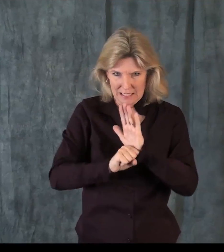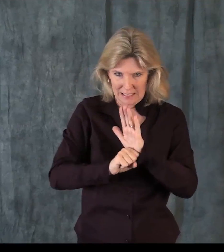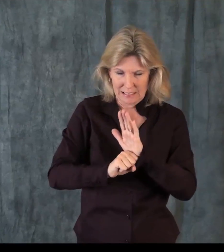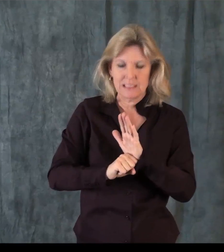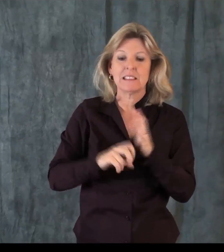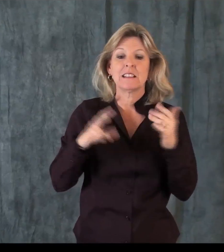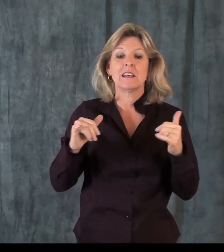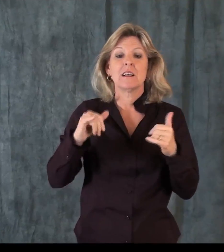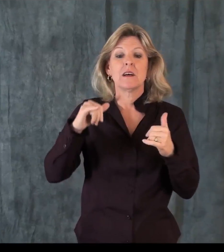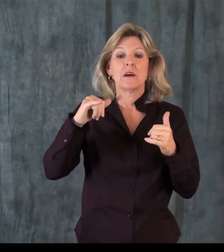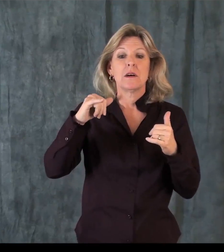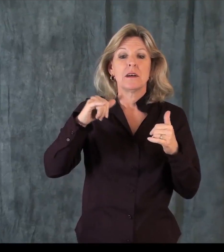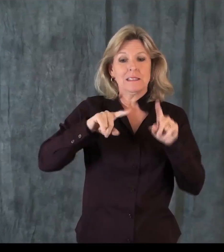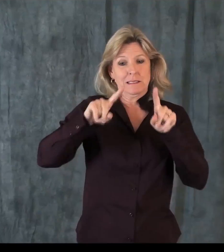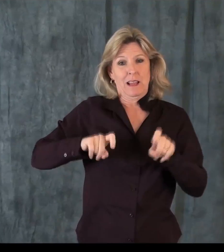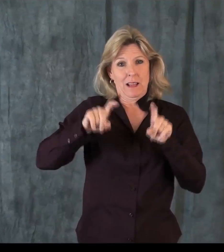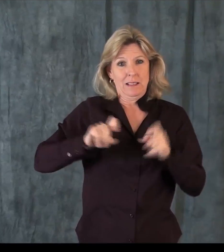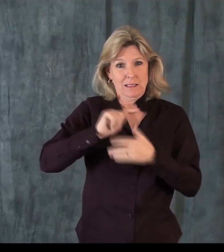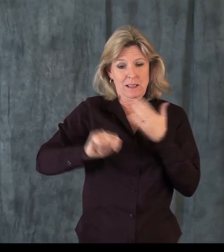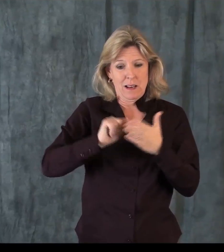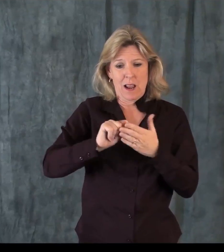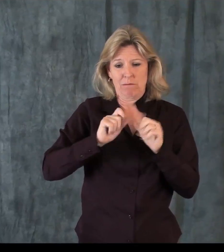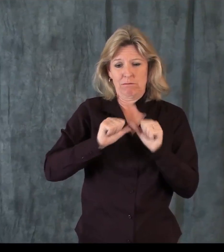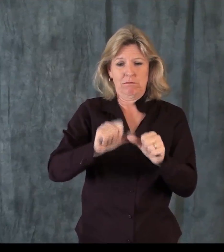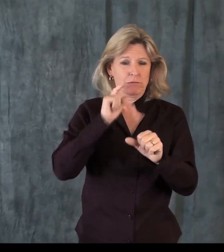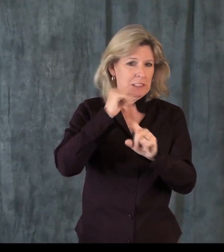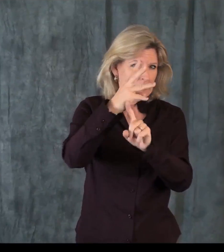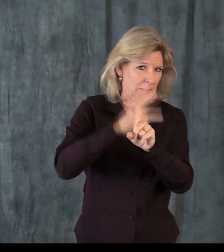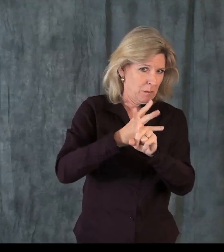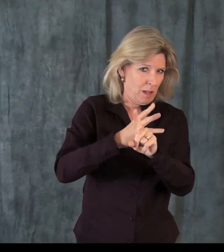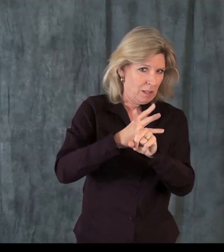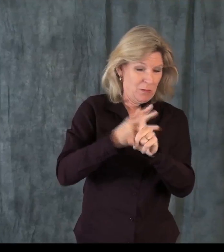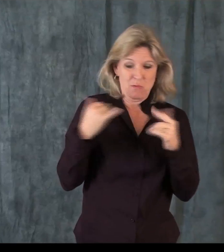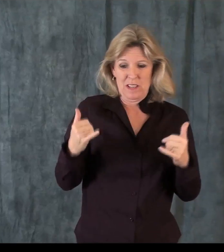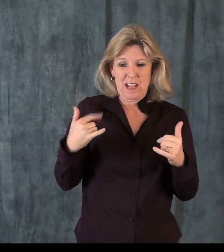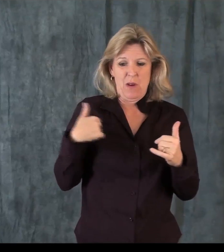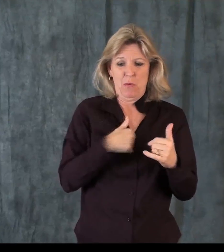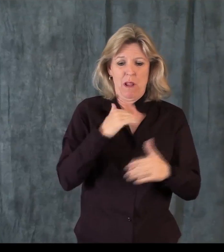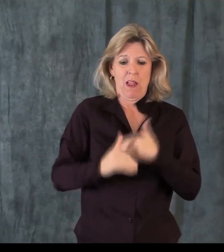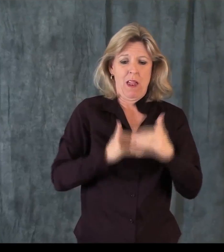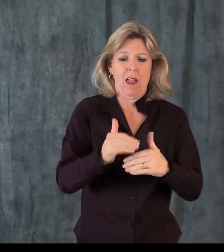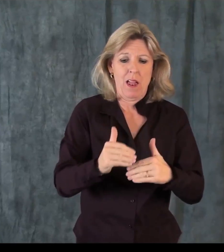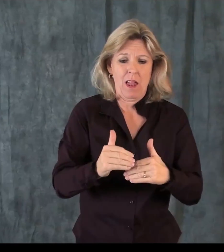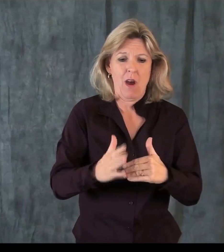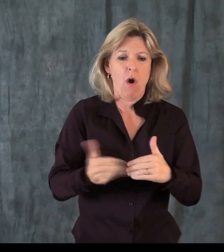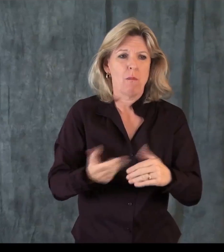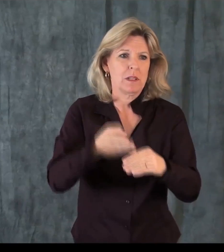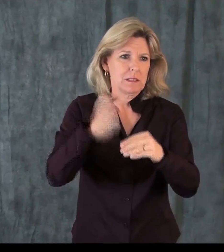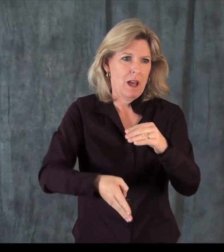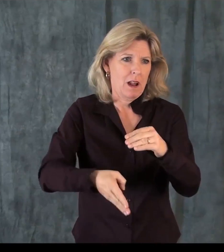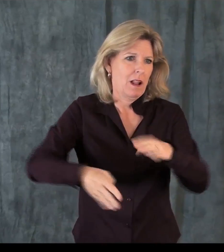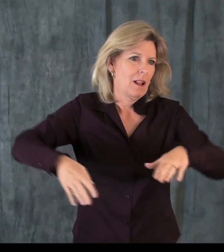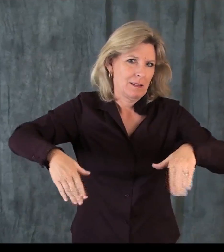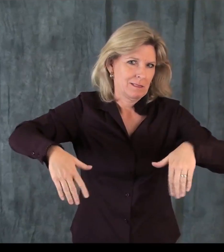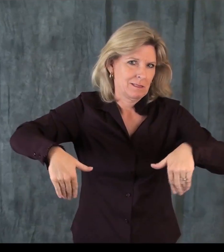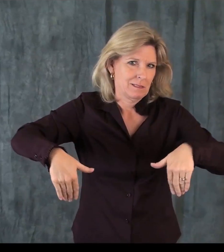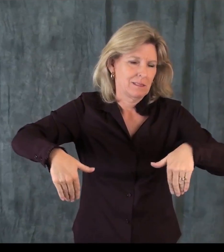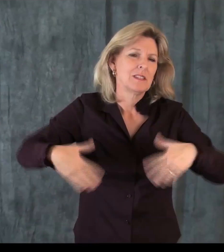pilot project. And we expect to pilot this for the next six